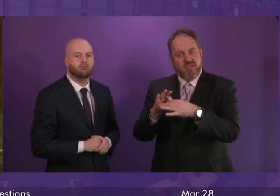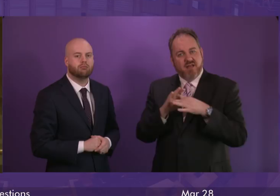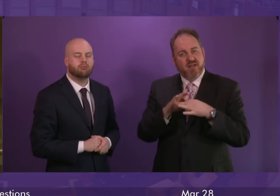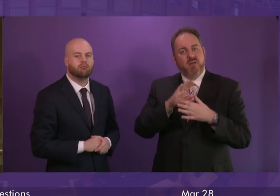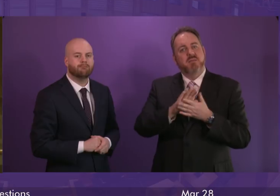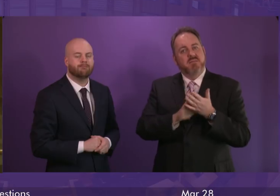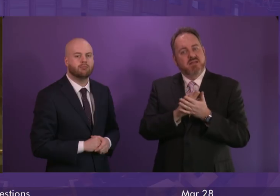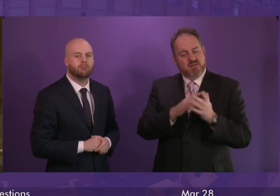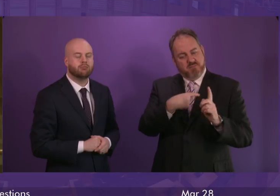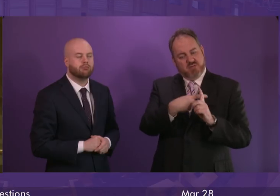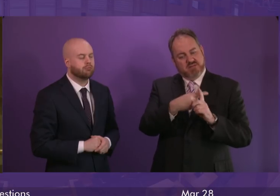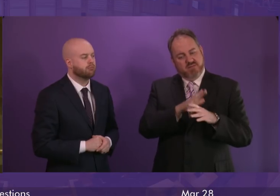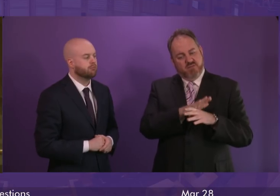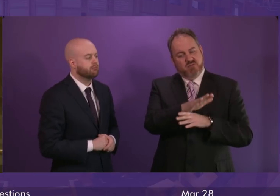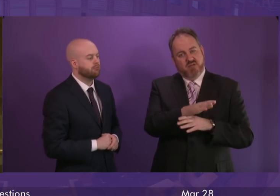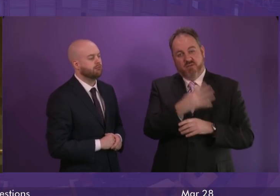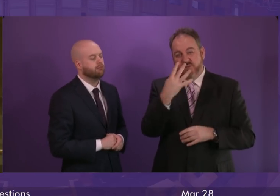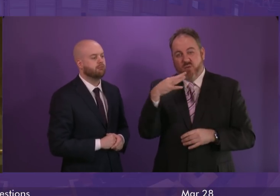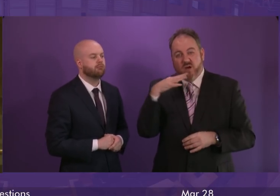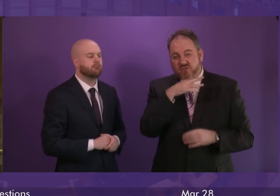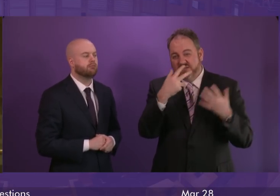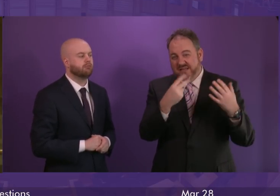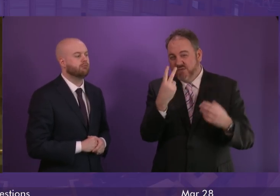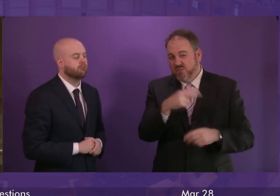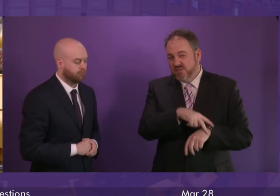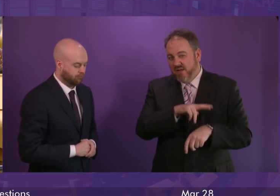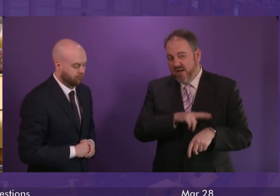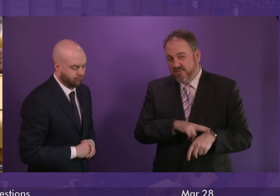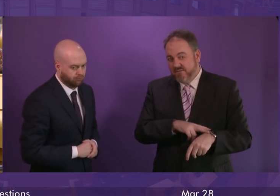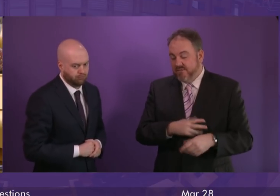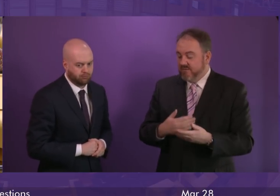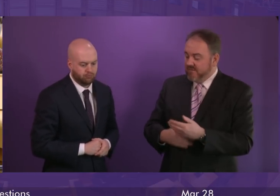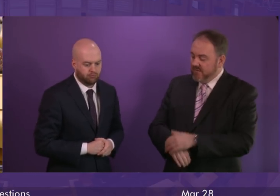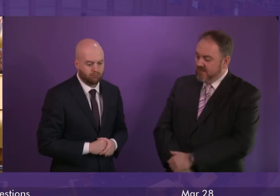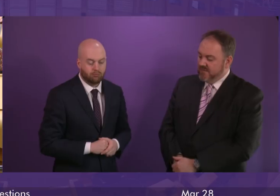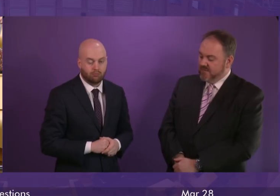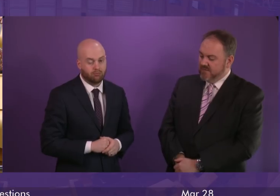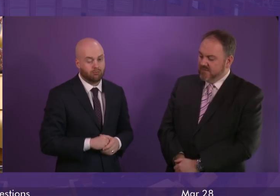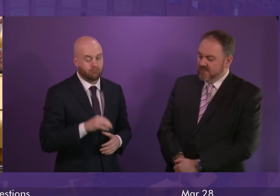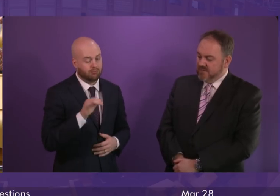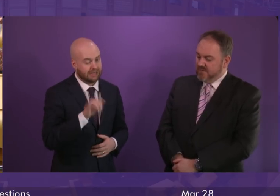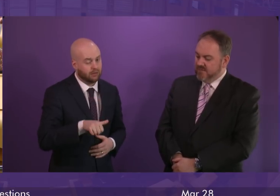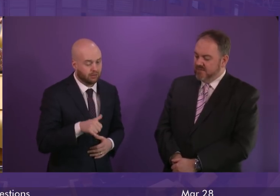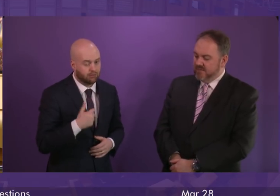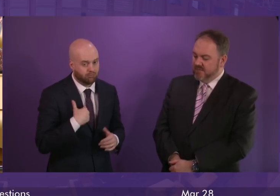hopefully secure a bright future for the business and its 482-strong workforce. First Minister. Yes, I do agree with that. We've had some positive